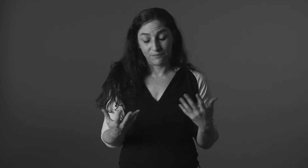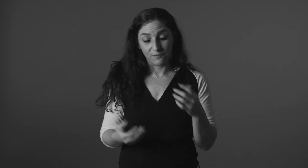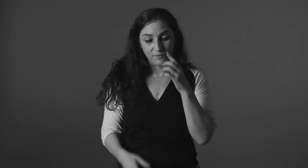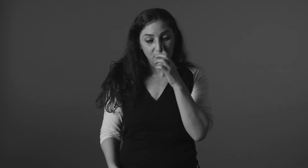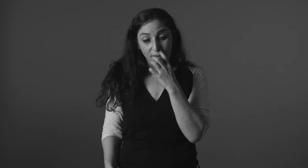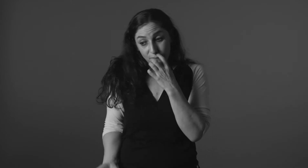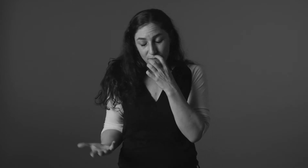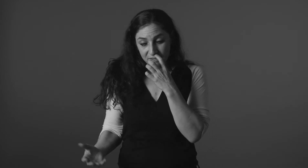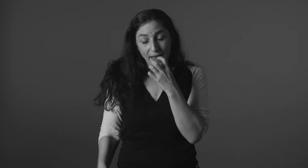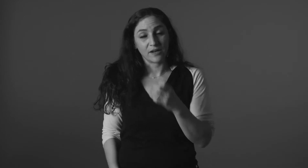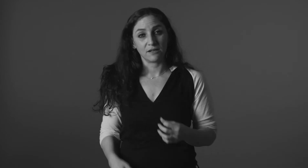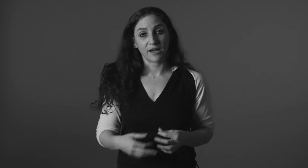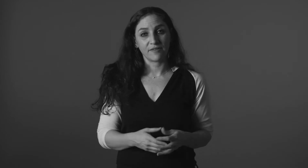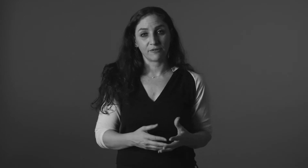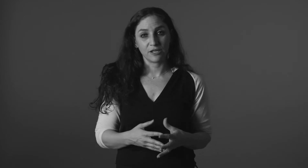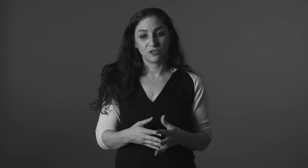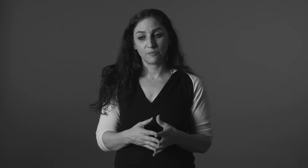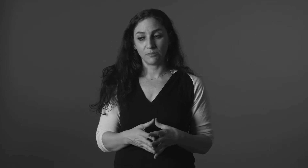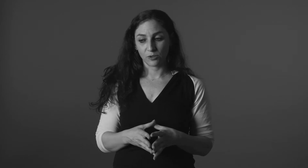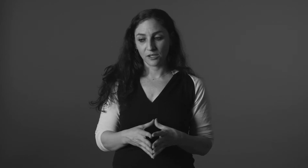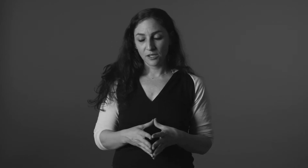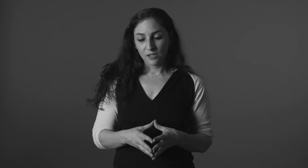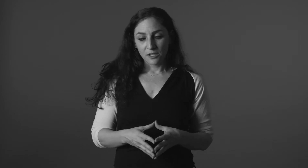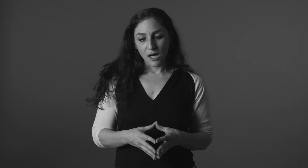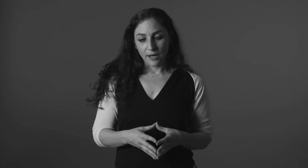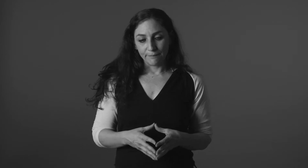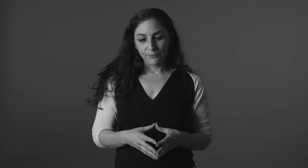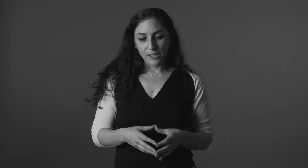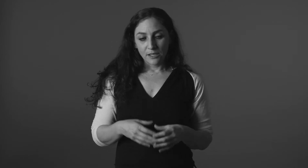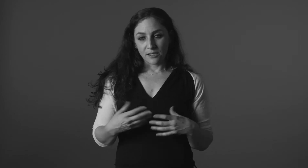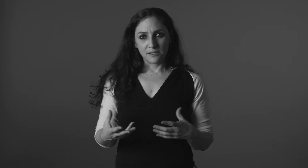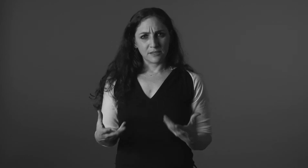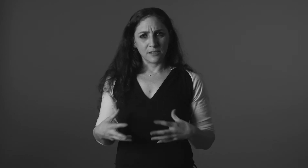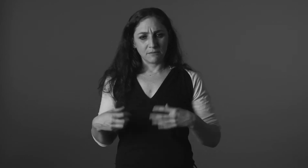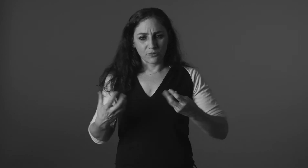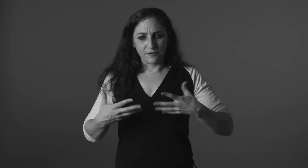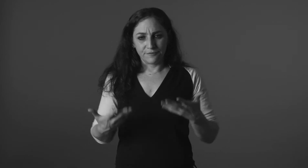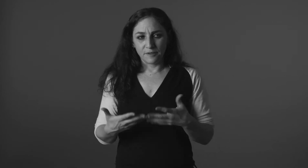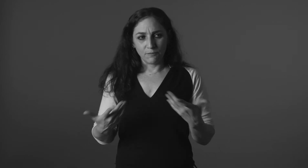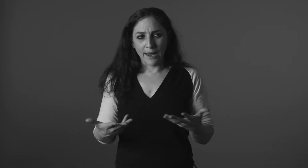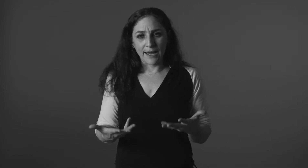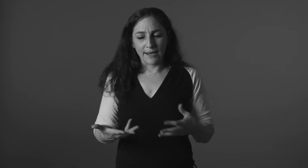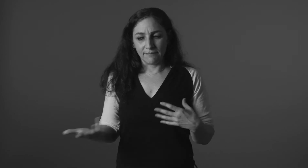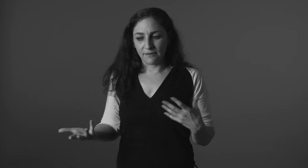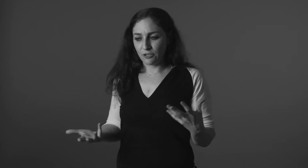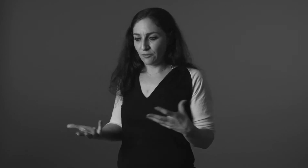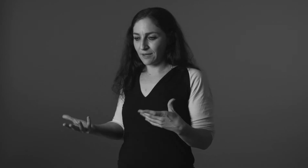you know, I'm sad that I don't have that relationship in a more consistent sort of way. And, you know, that